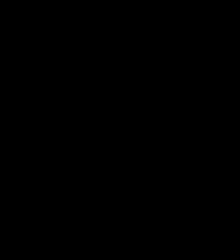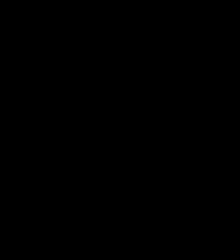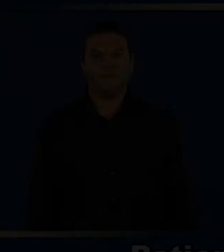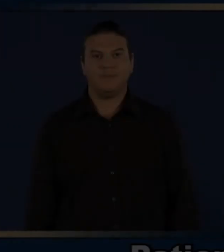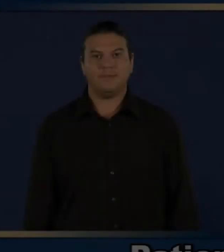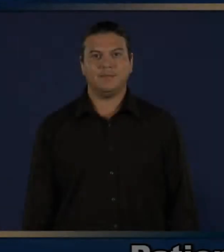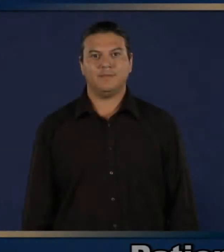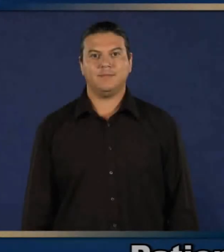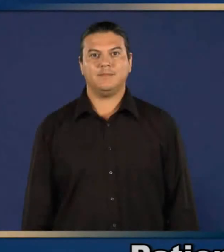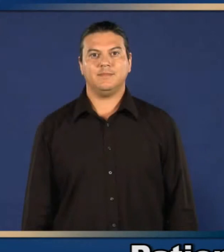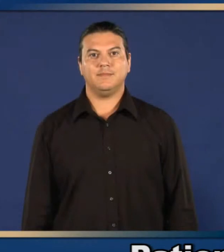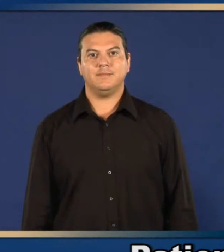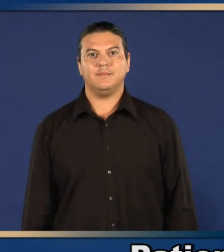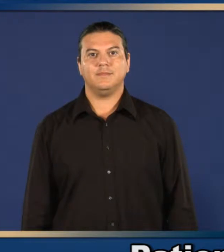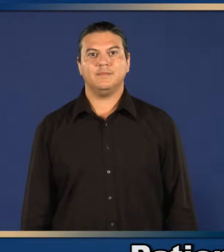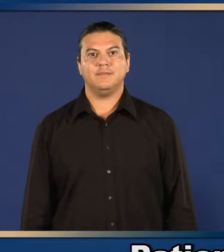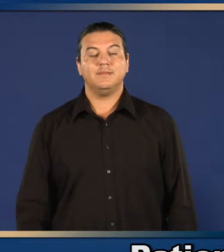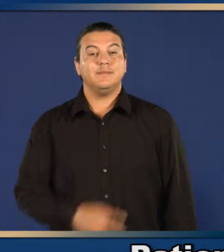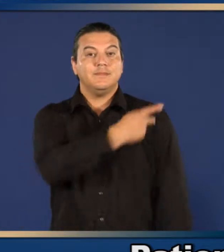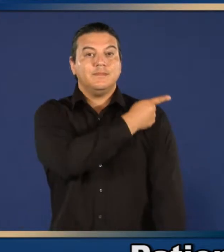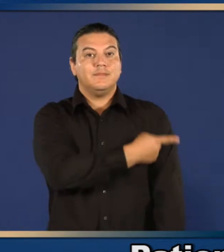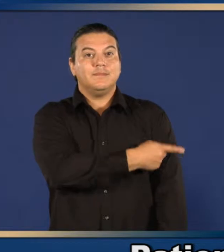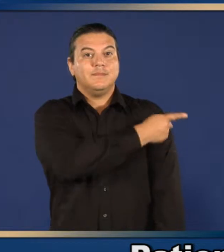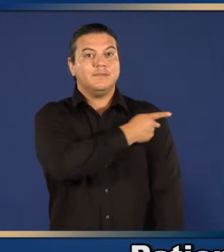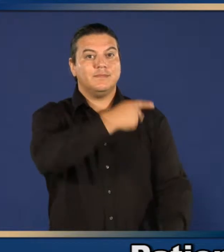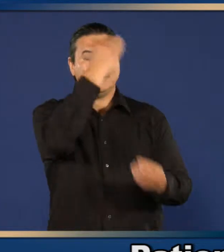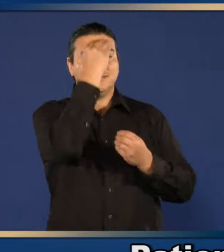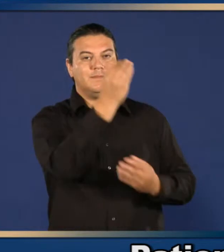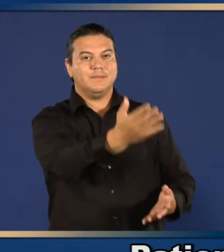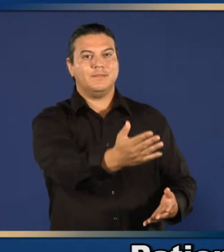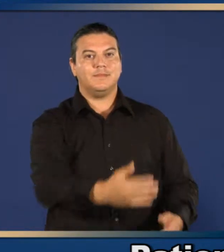Patient information.